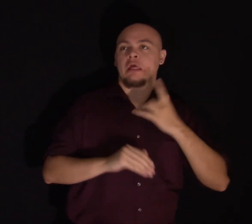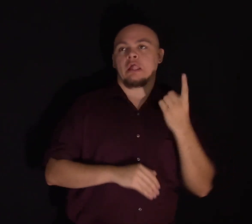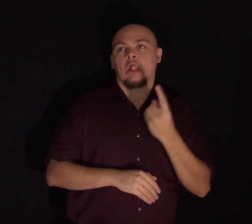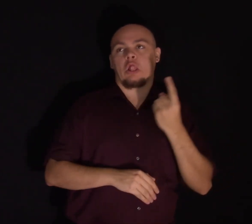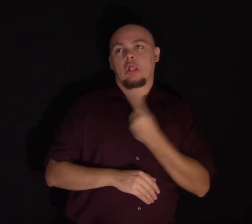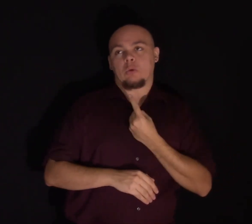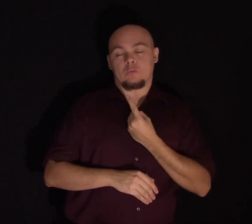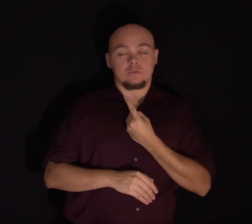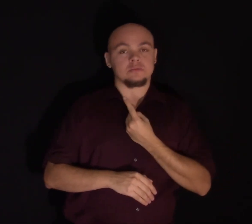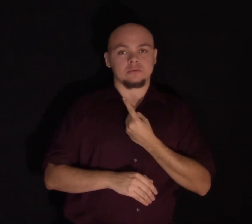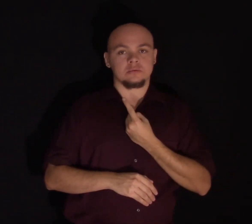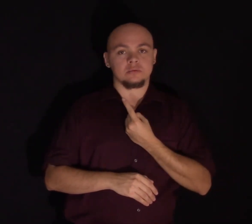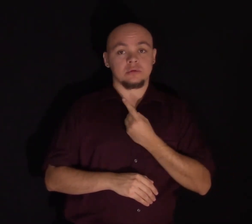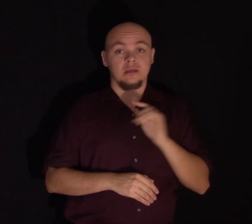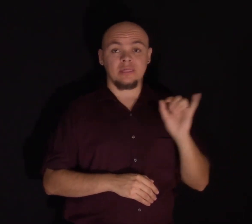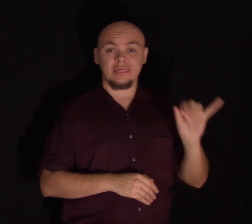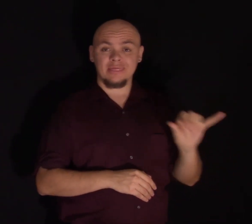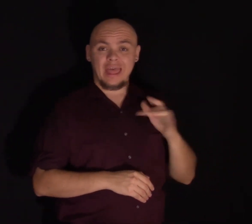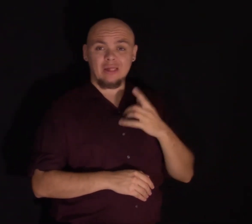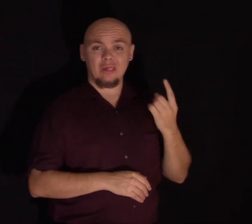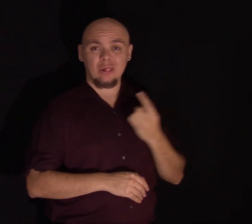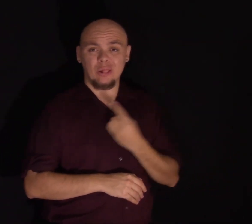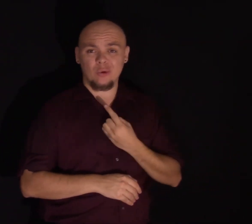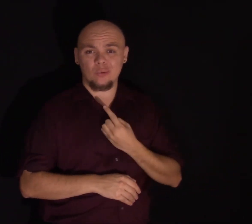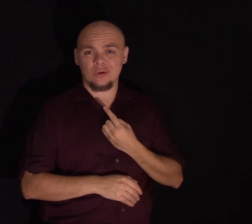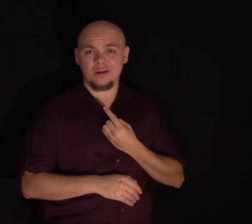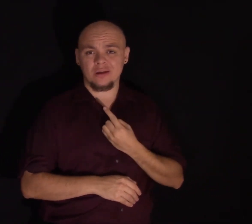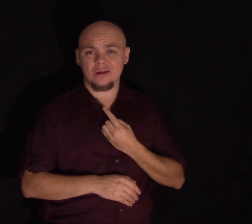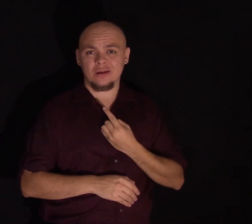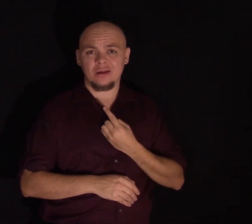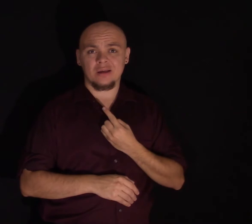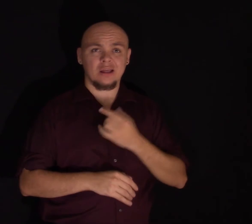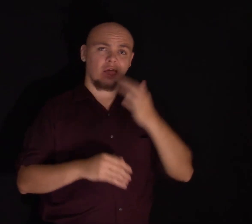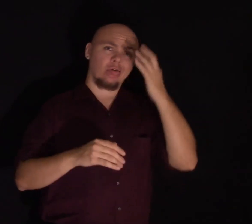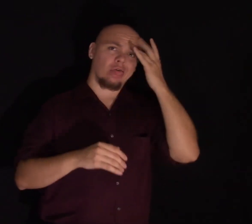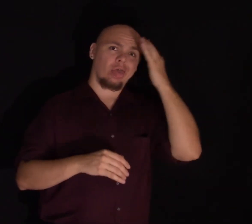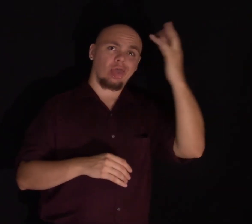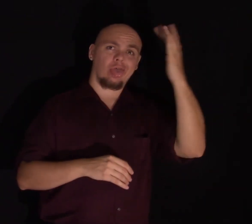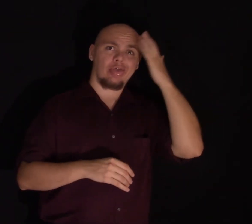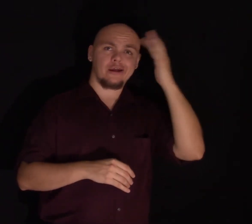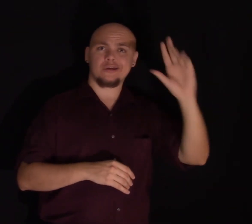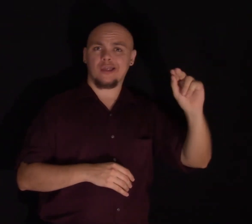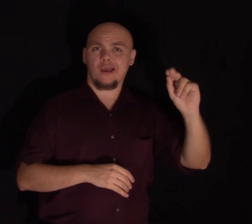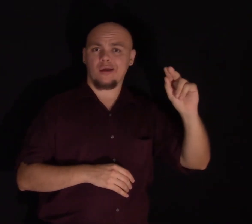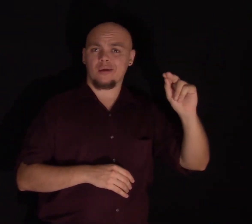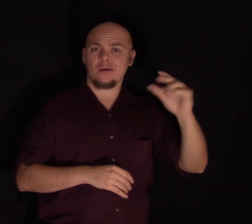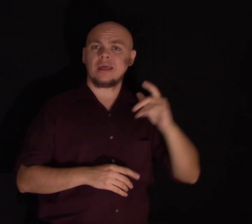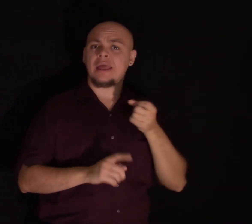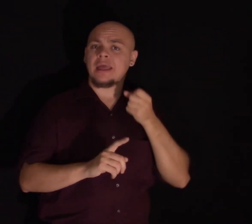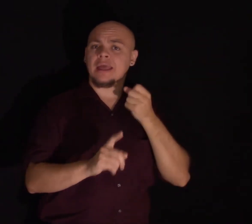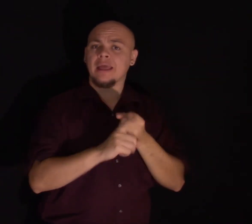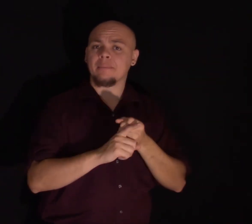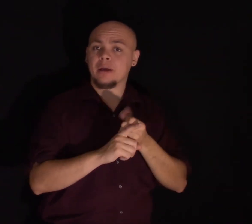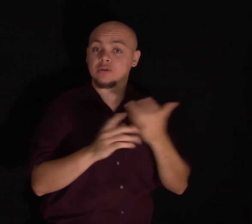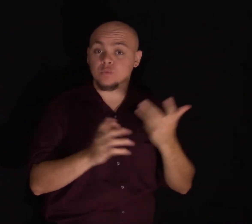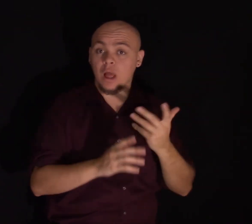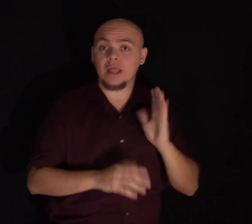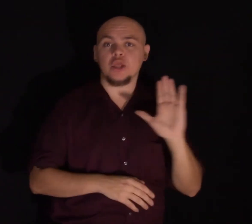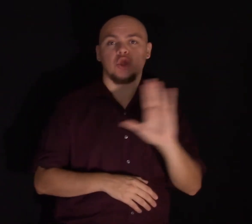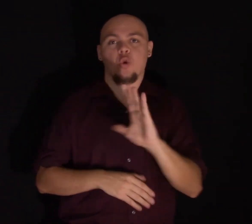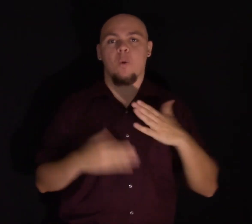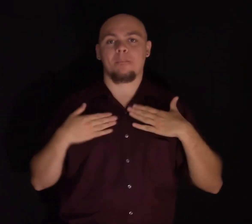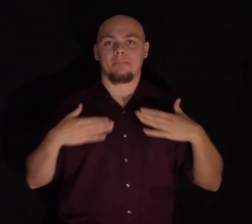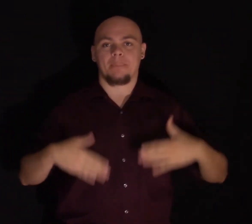this loneliness is not an ephemeral subjective state. It also impacts our bodies,